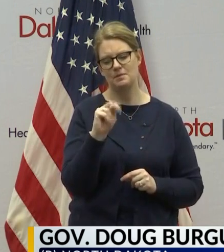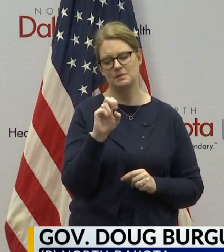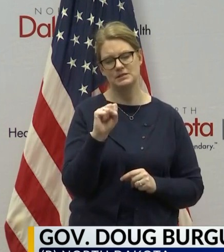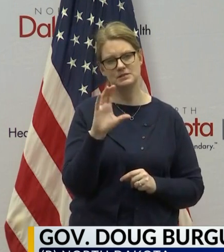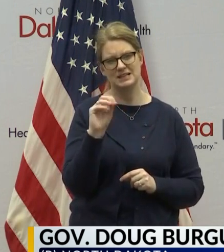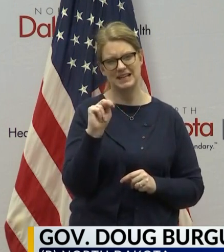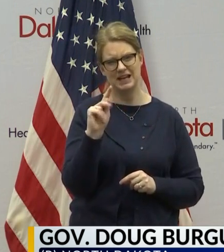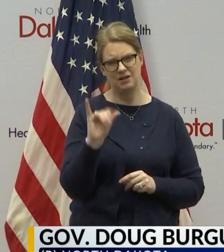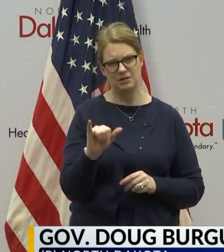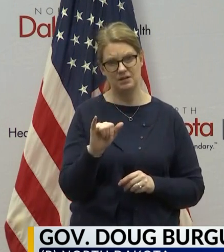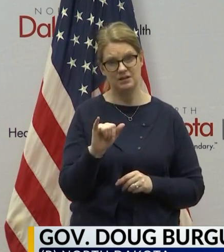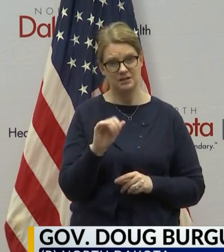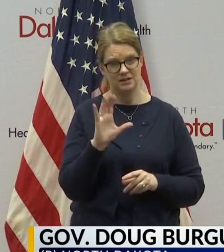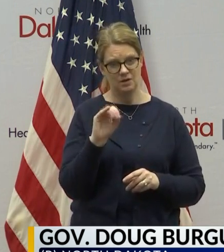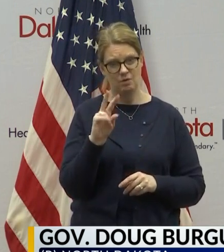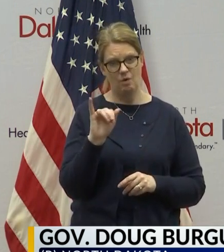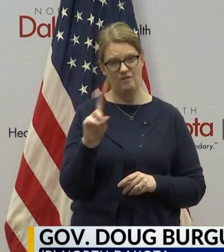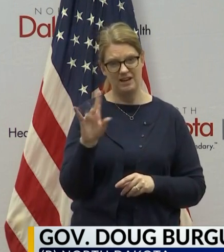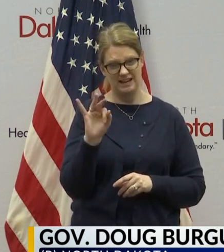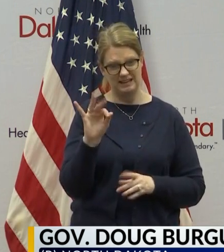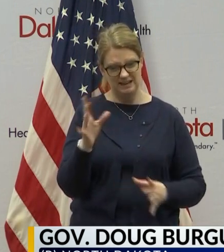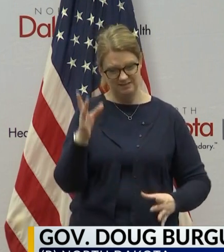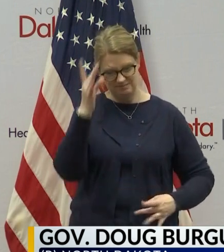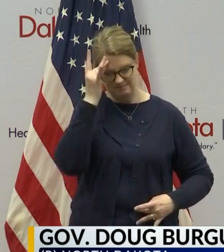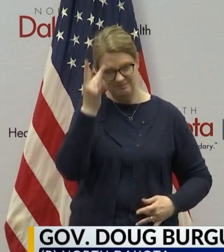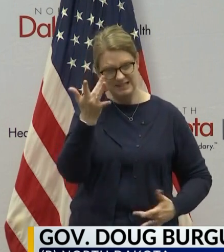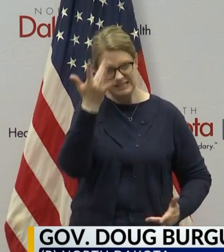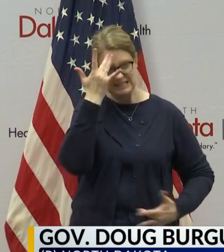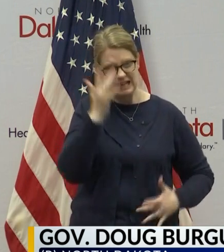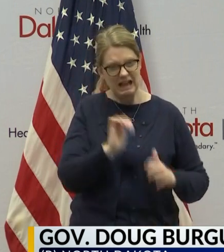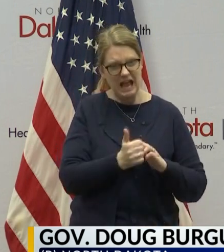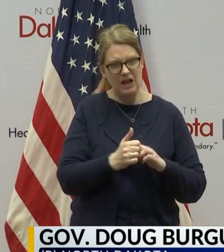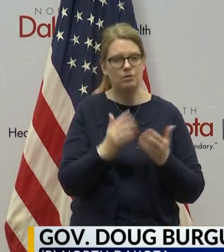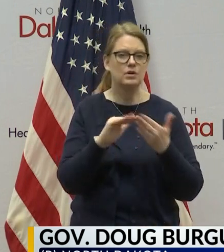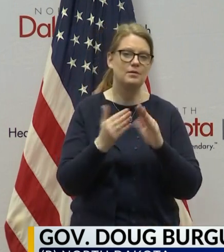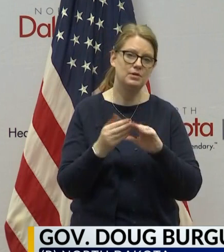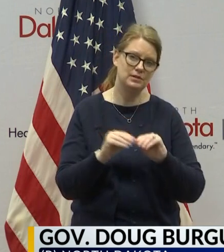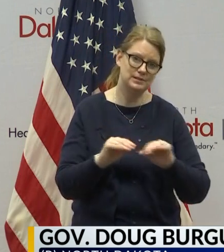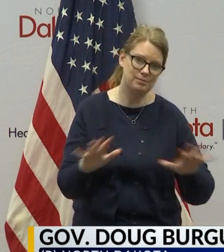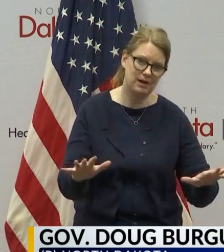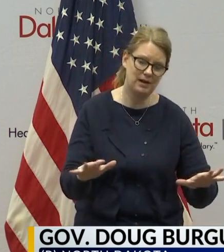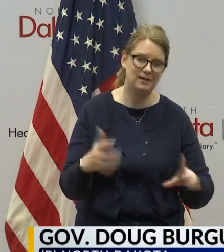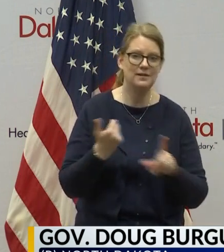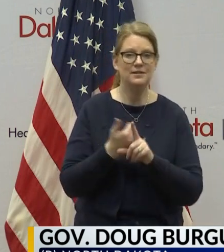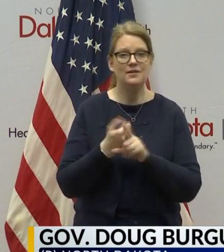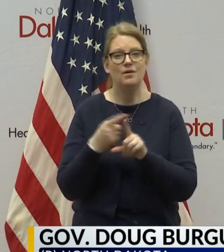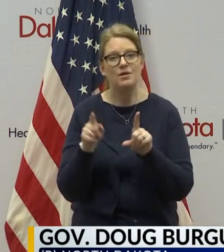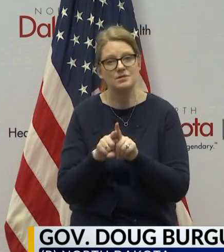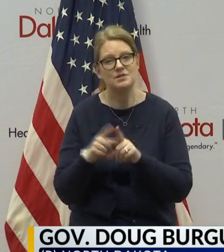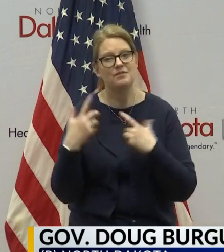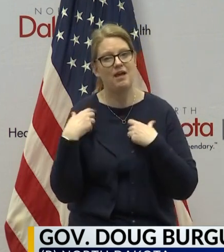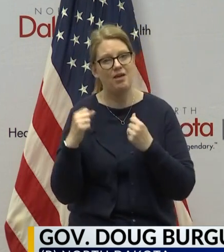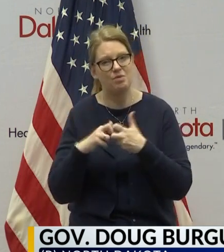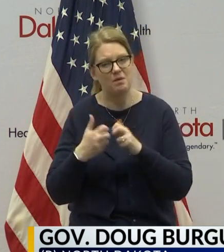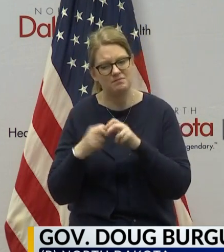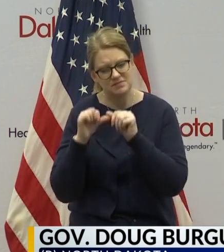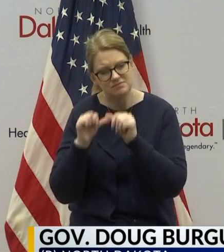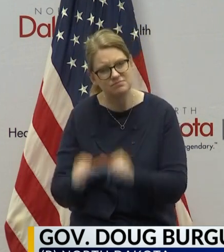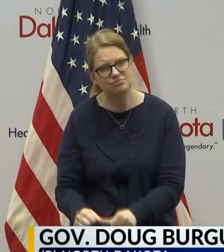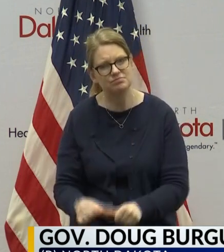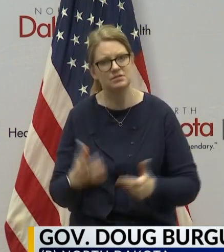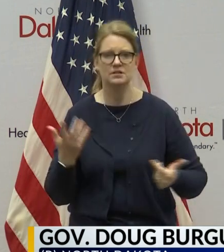He acquired COVID-19 through community spread. He had underlying health conditions. But, of course, from the